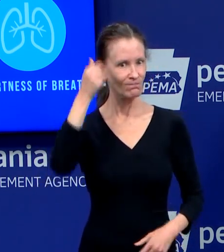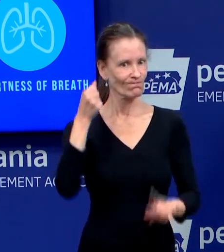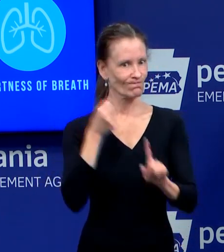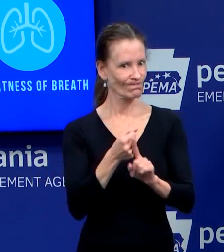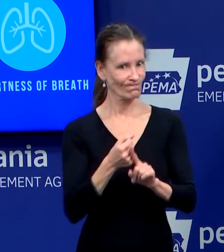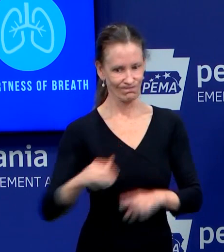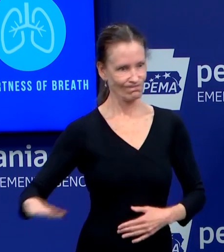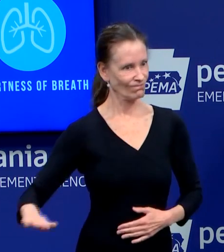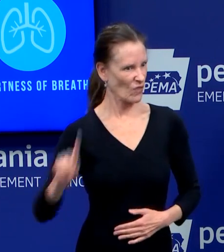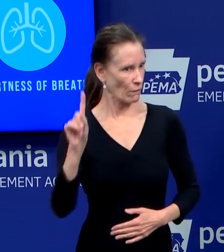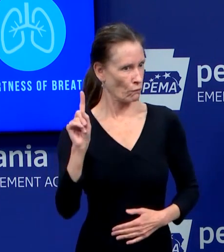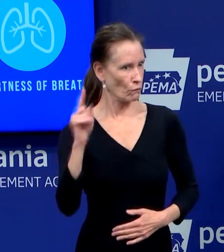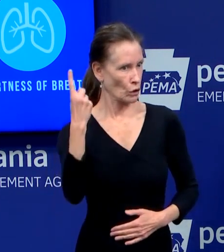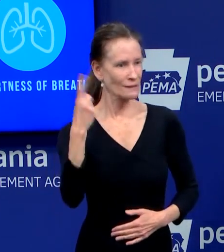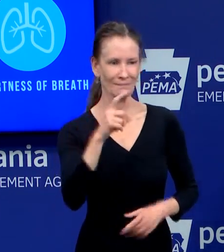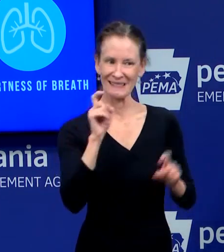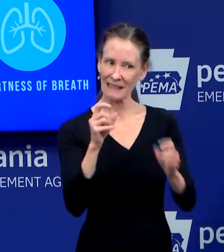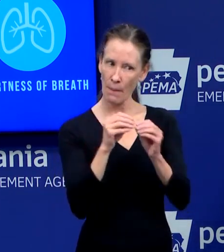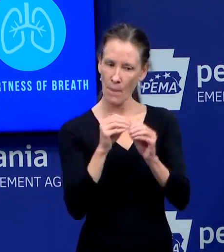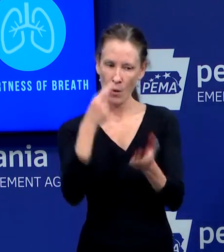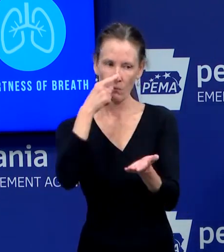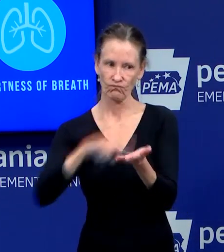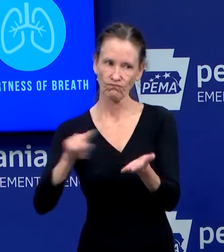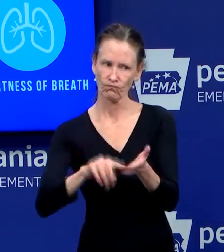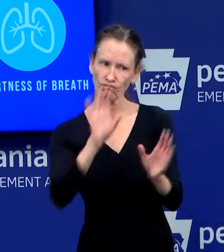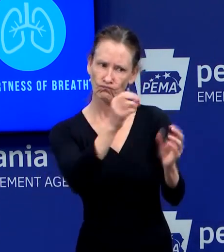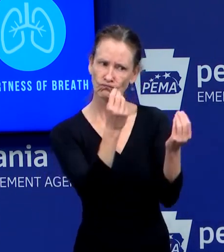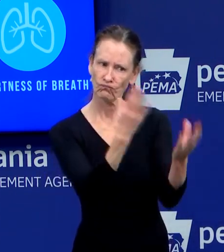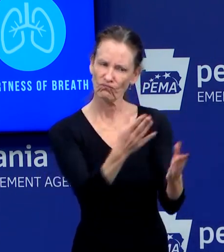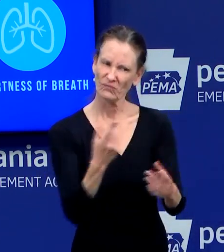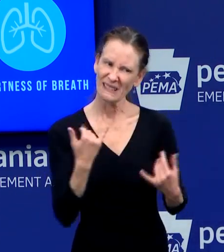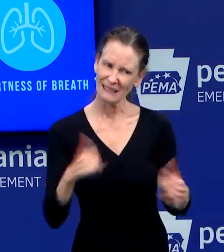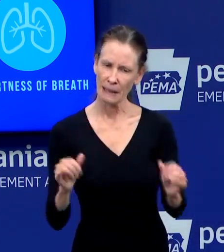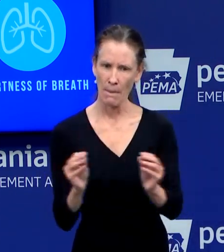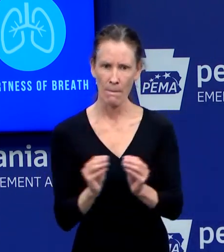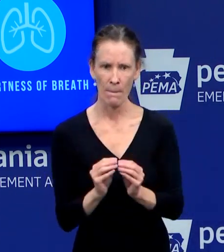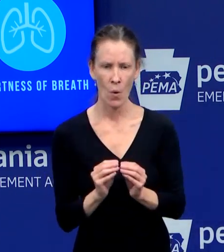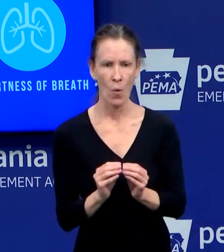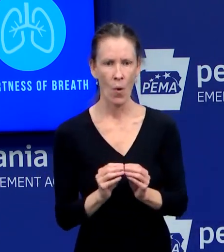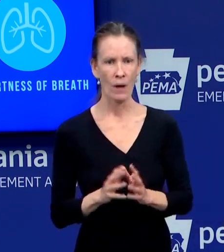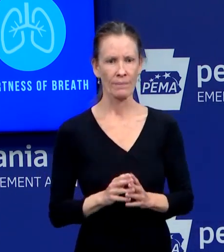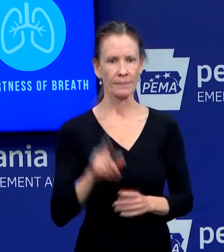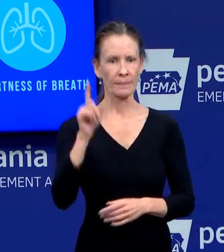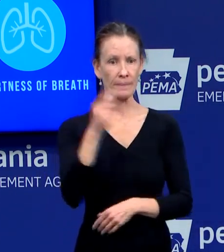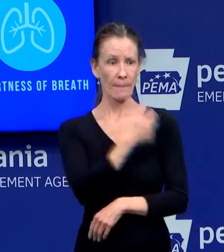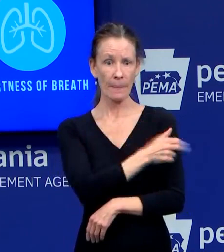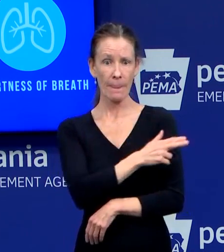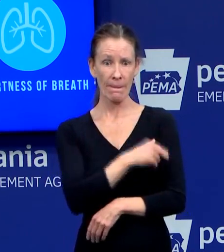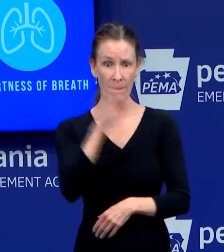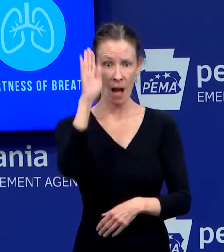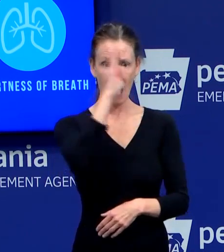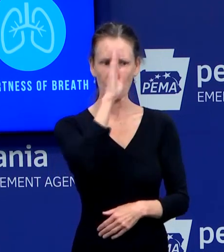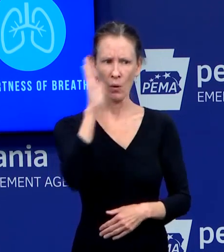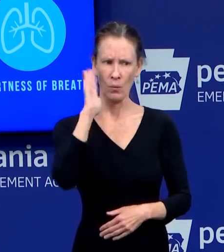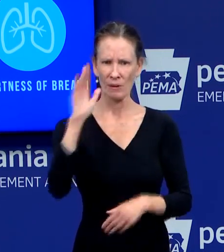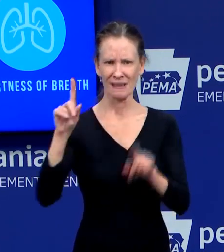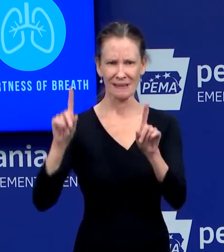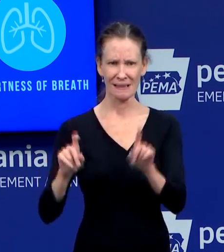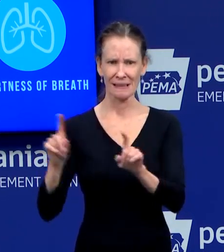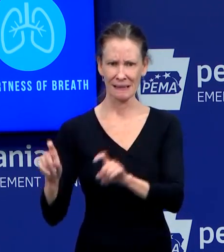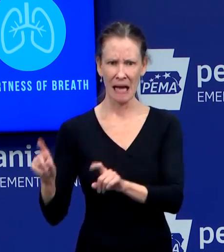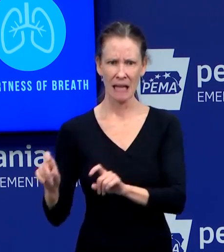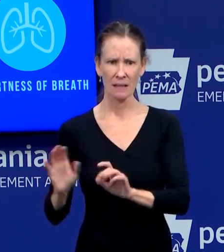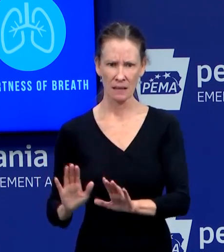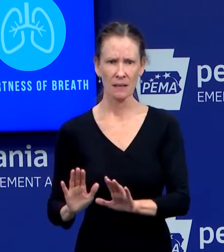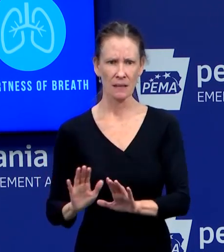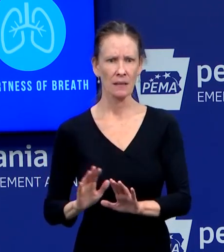The hospitals will soon be able to do some testing? So, yes. Now, not every hospital. So certain hospitals